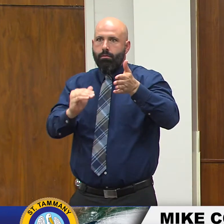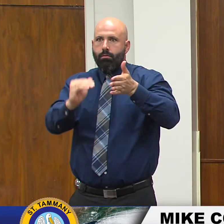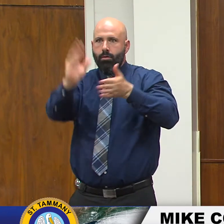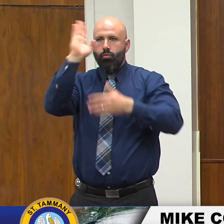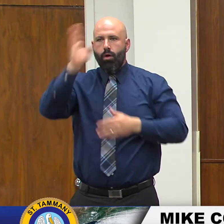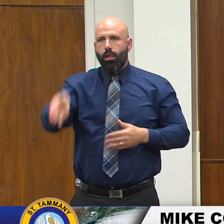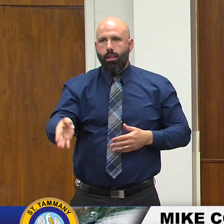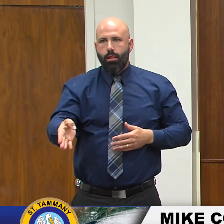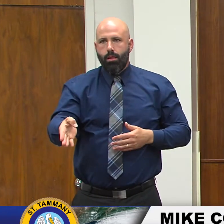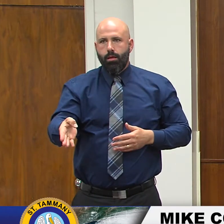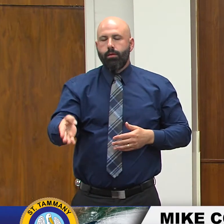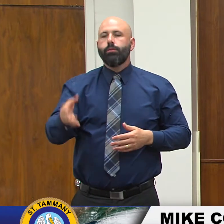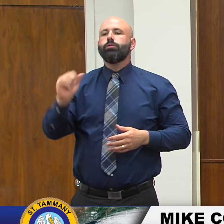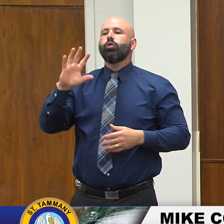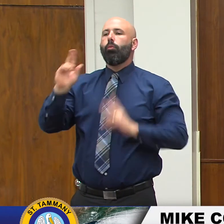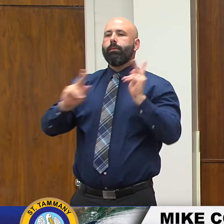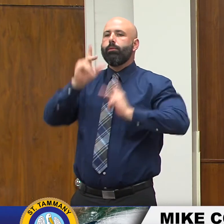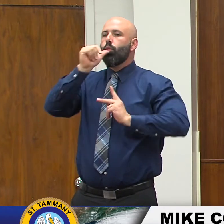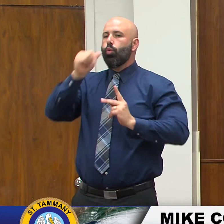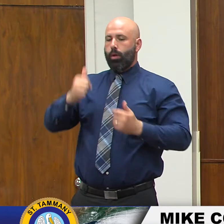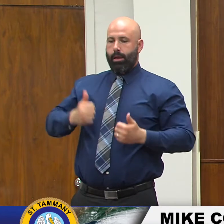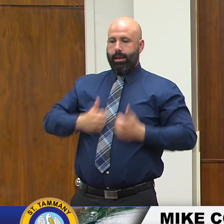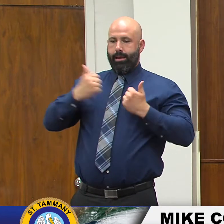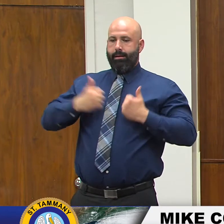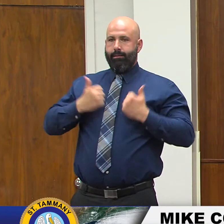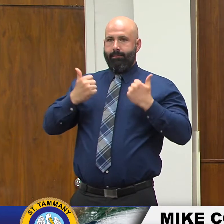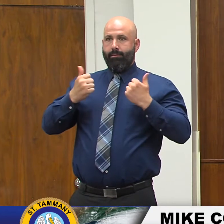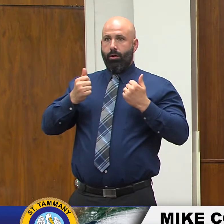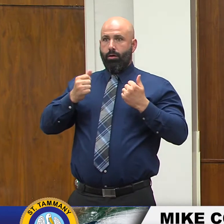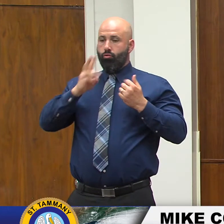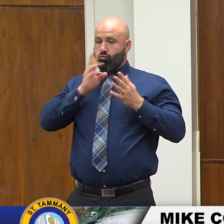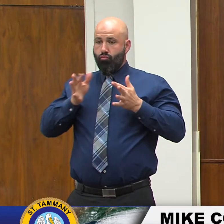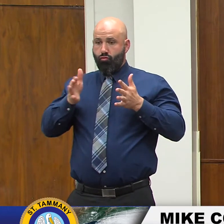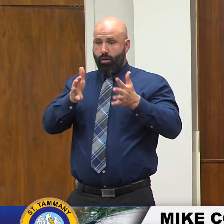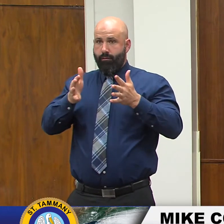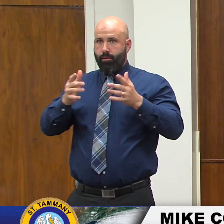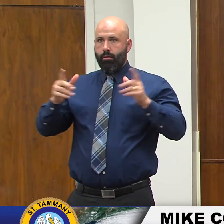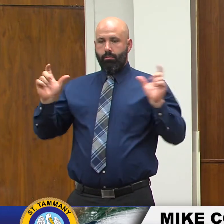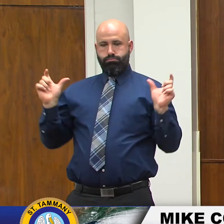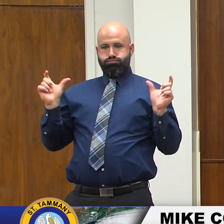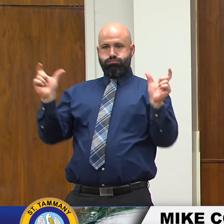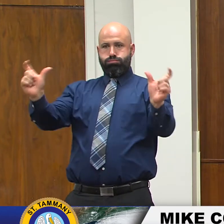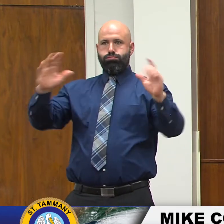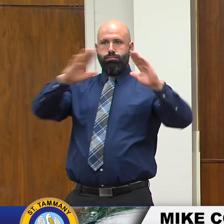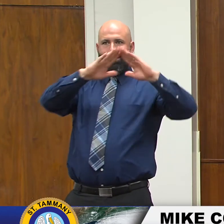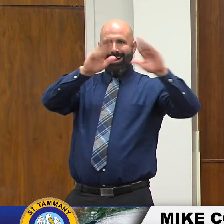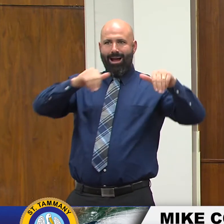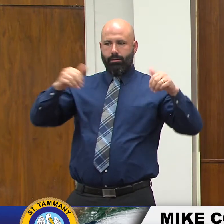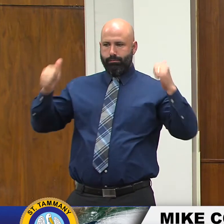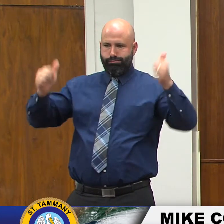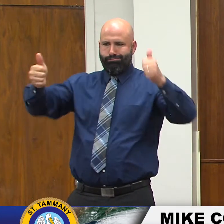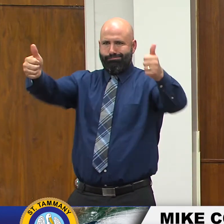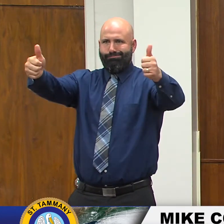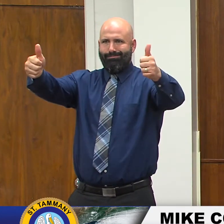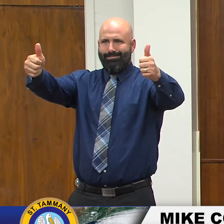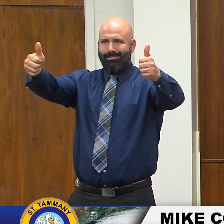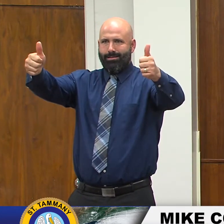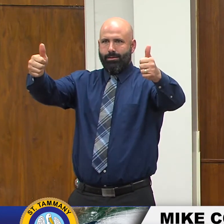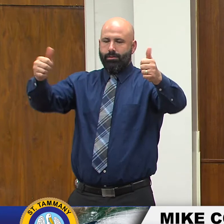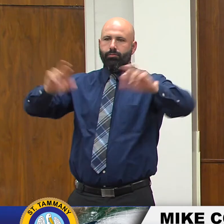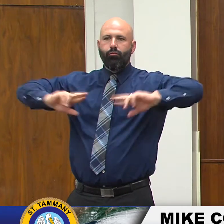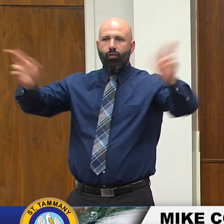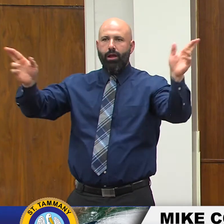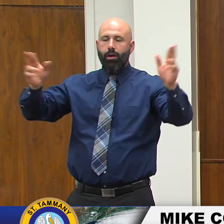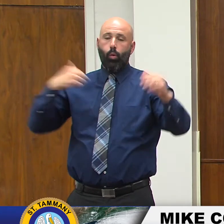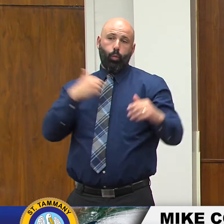those that live along the rivers may have to prepare as well so we're we're preparing for for the rain and